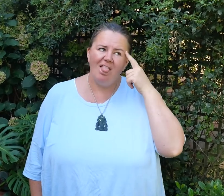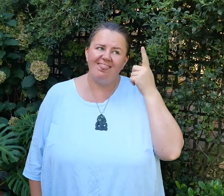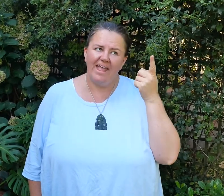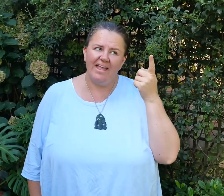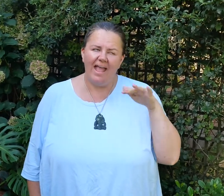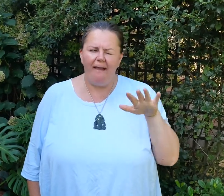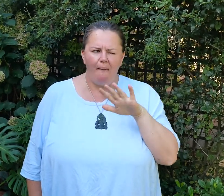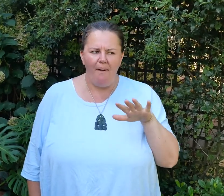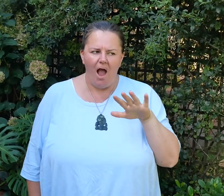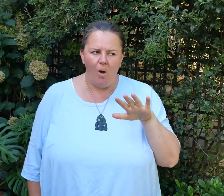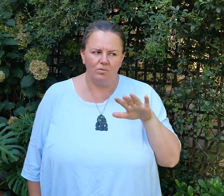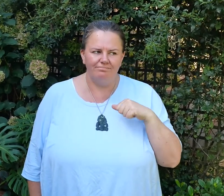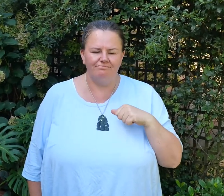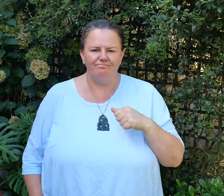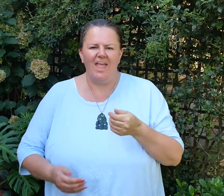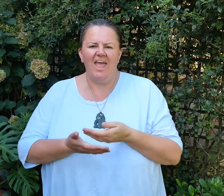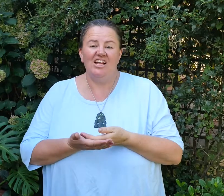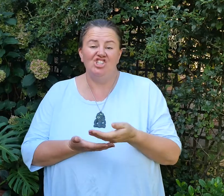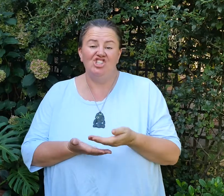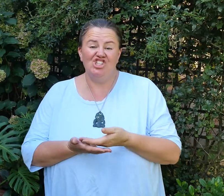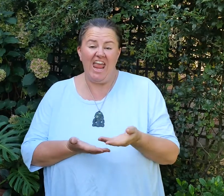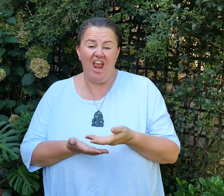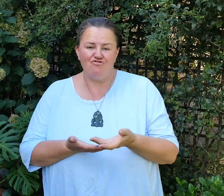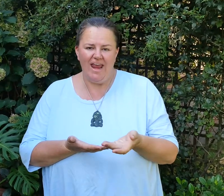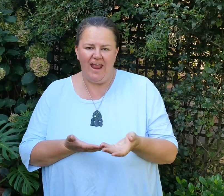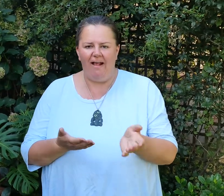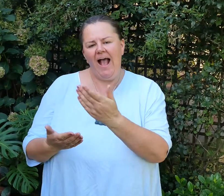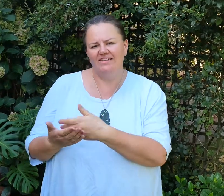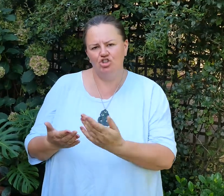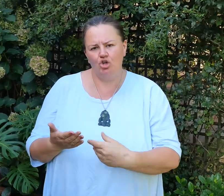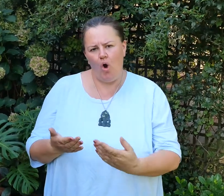Hi, I was thinking about sharing a story with you.